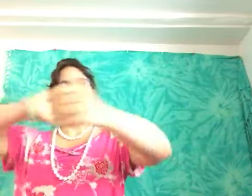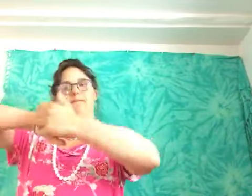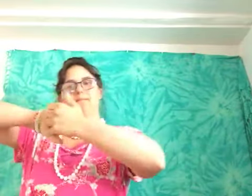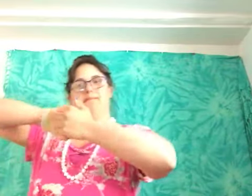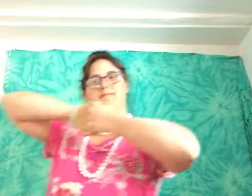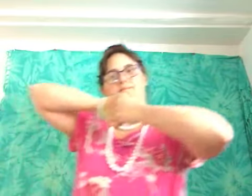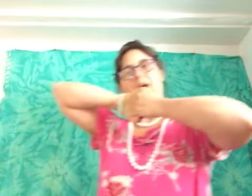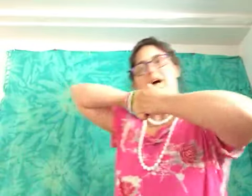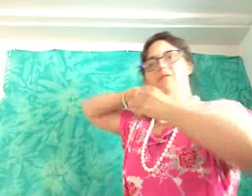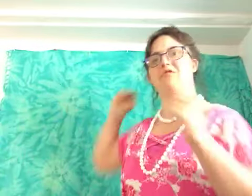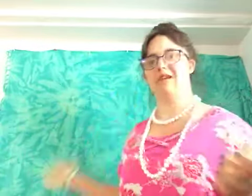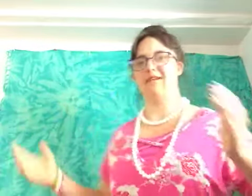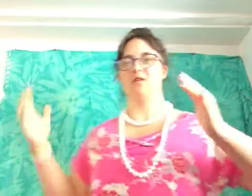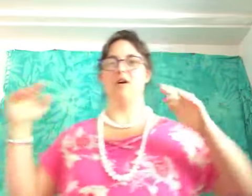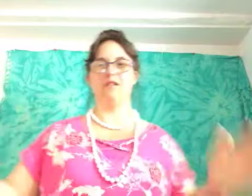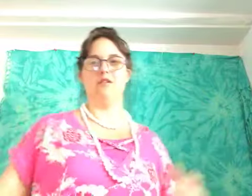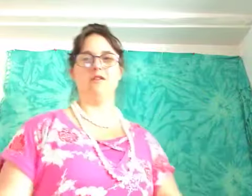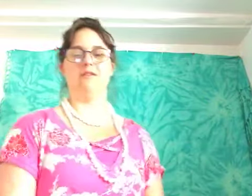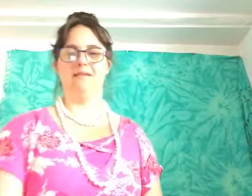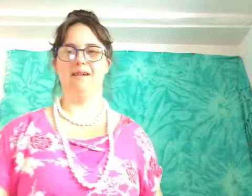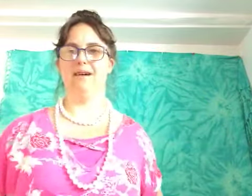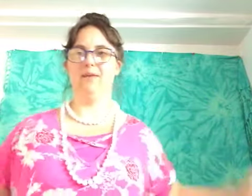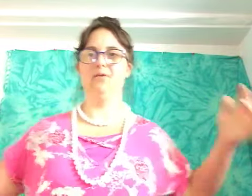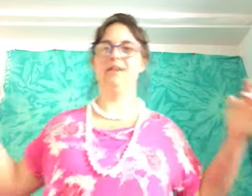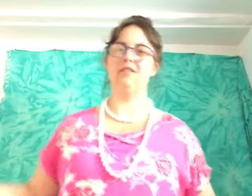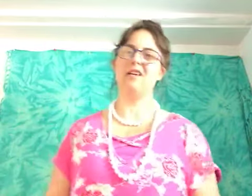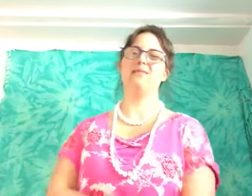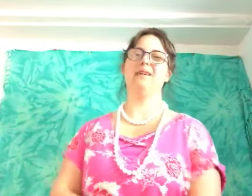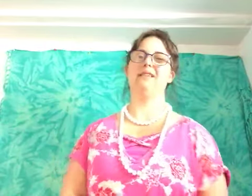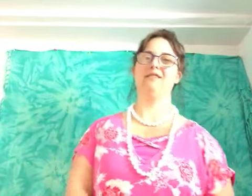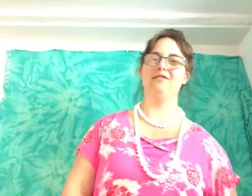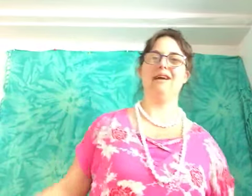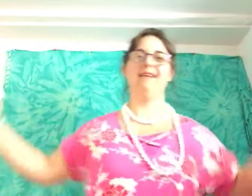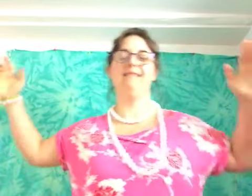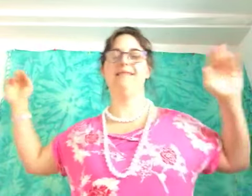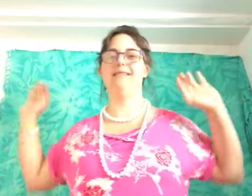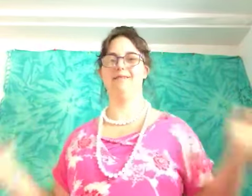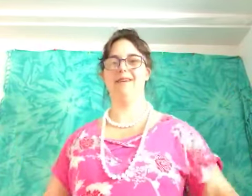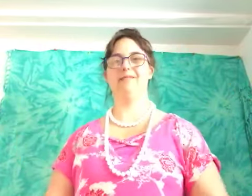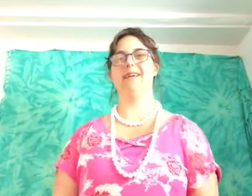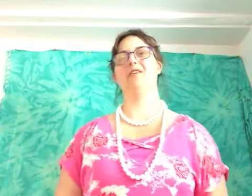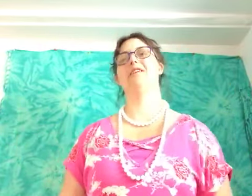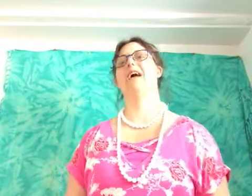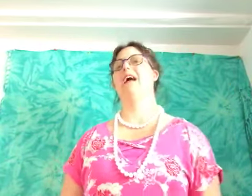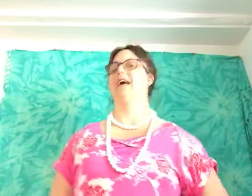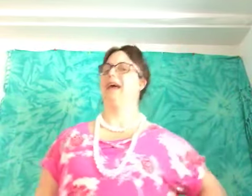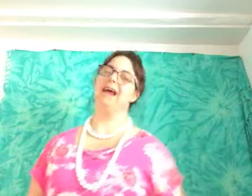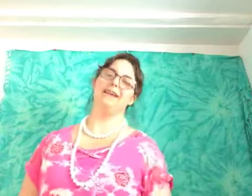i wish i could go on and on uh about tick tock but i'm going to end this video right here and